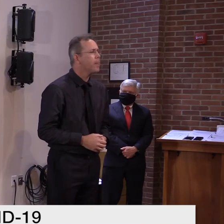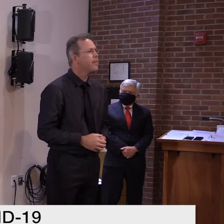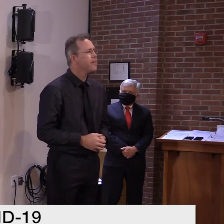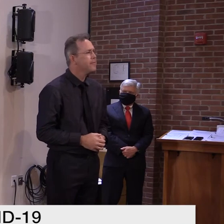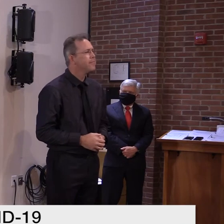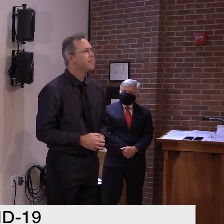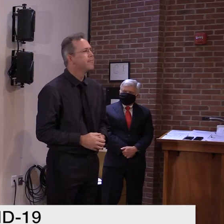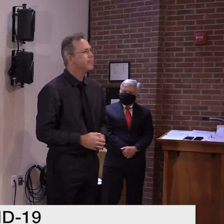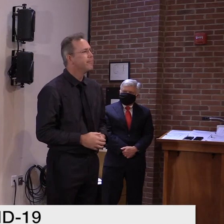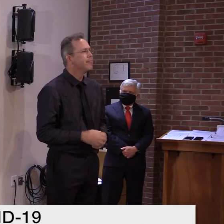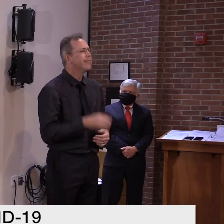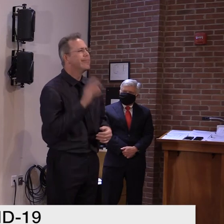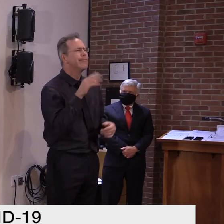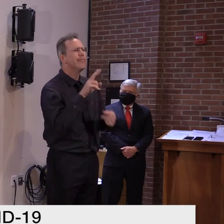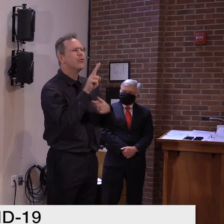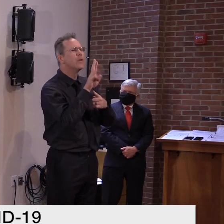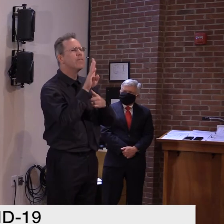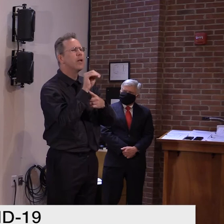getting tested for purpose?